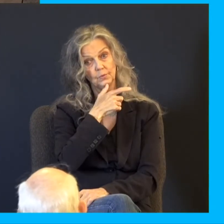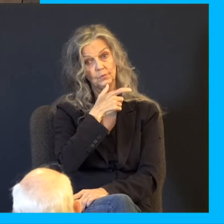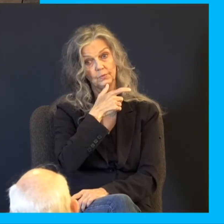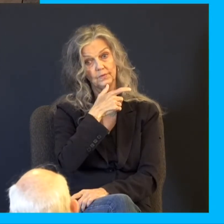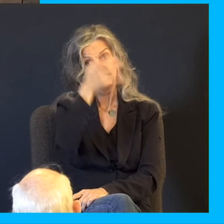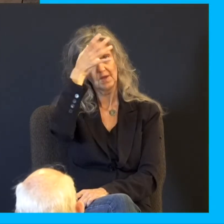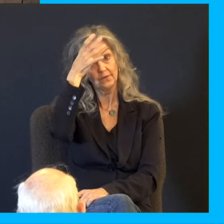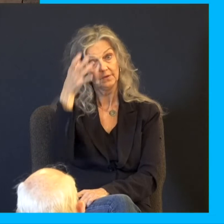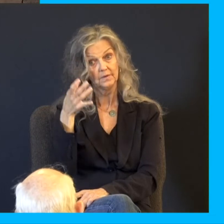Jacob? Jacob?